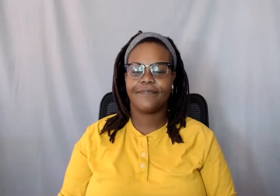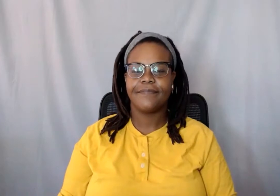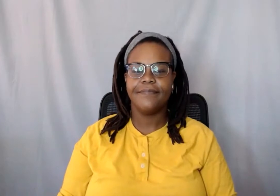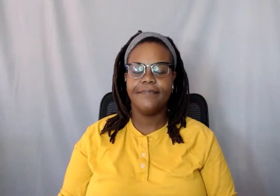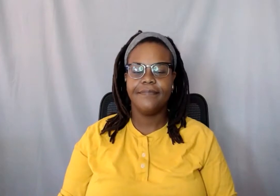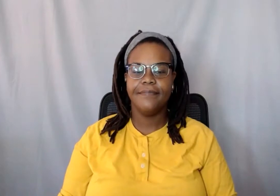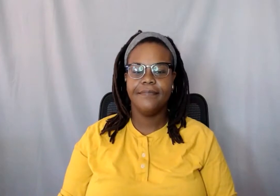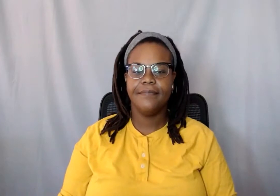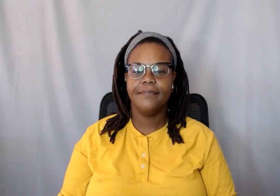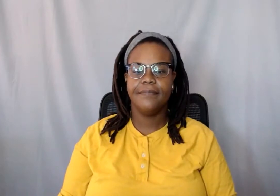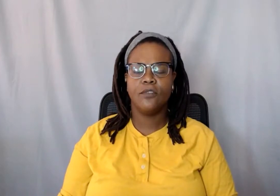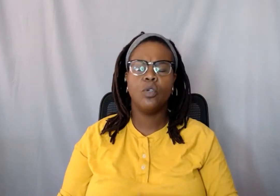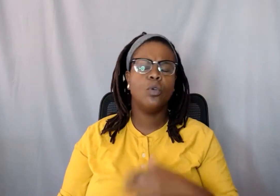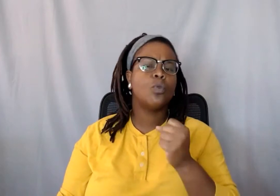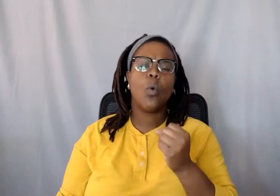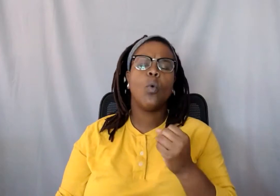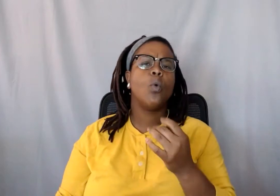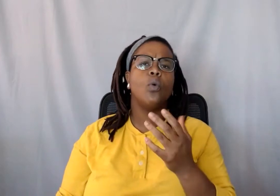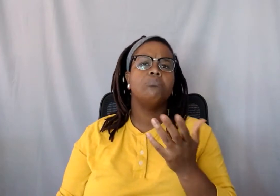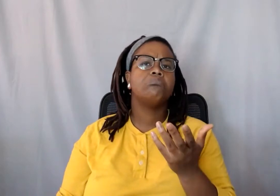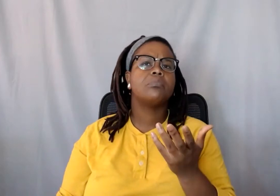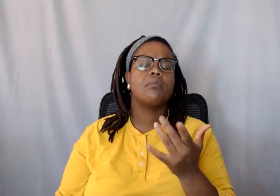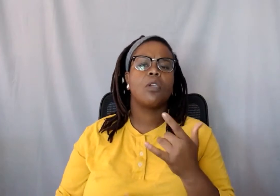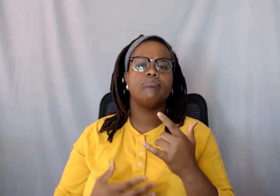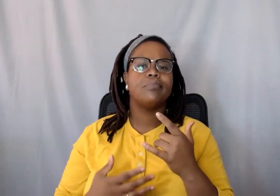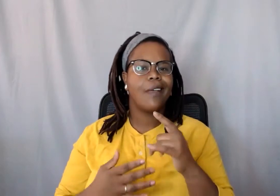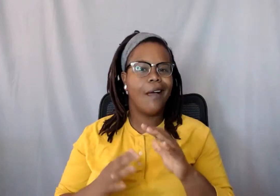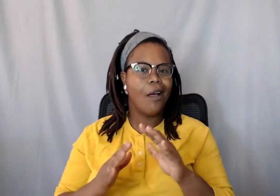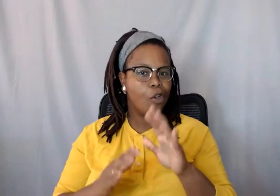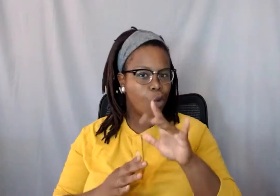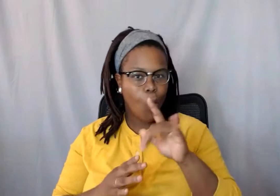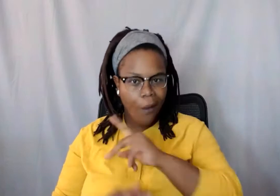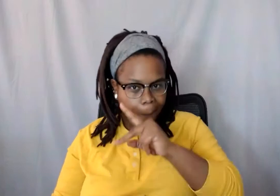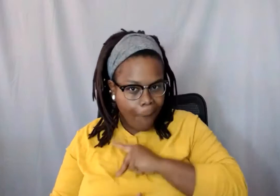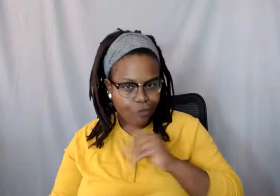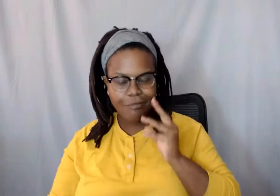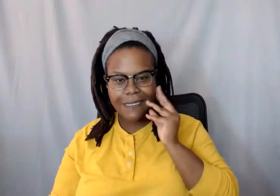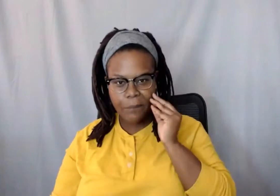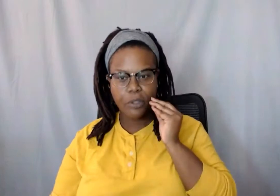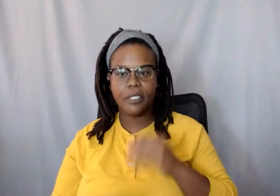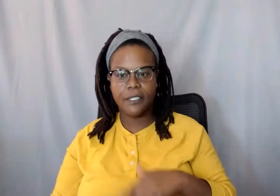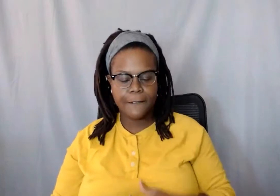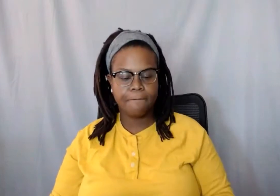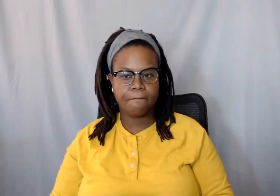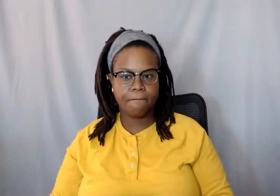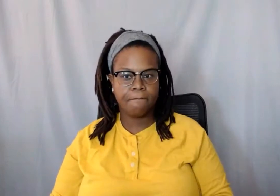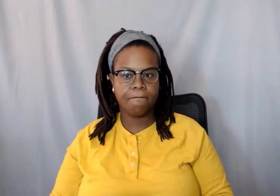So what has been, what has been your personal experience with diversity on